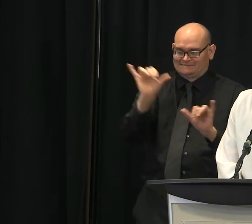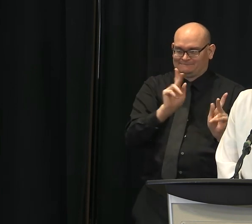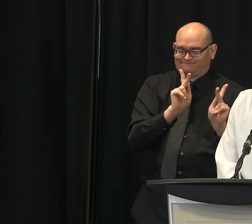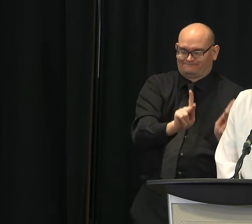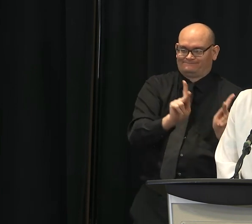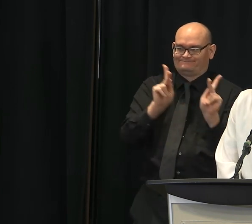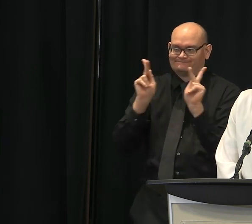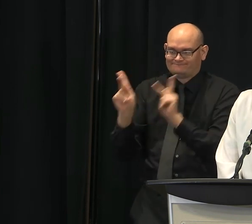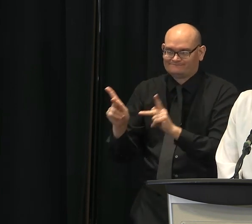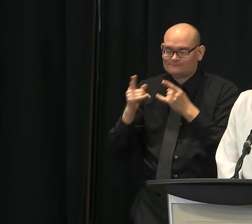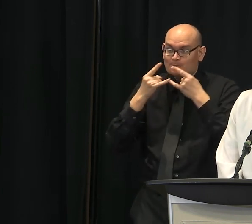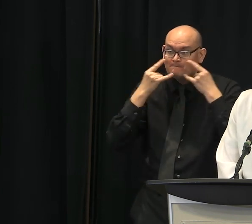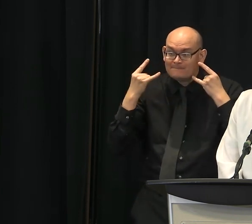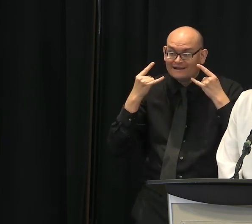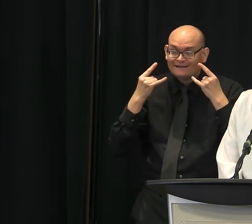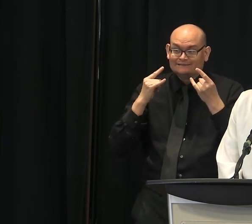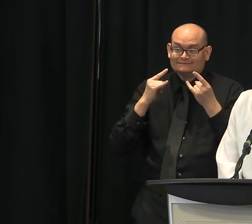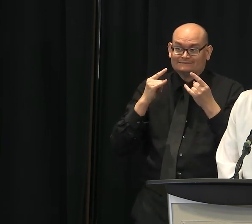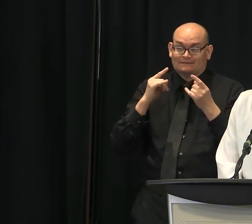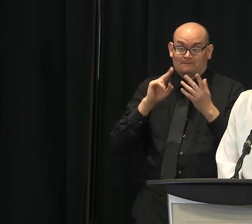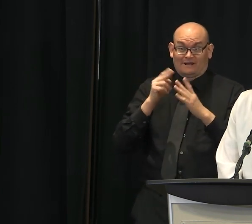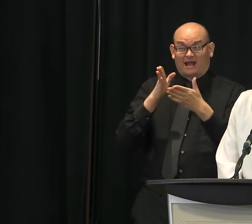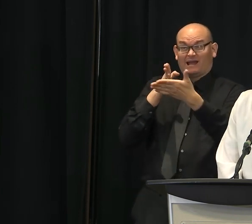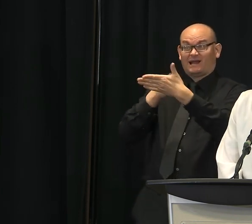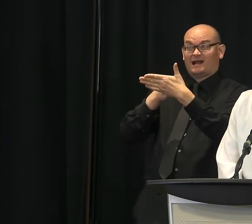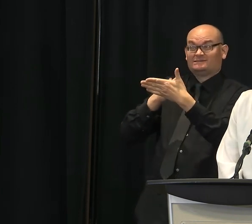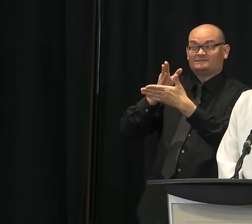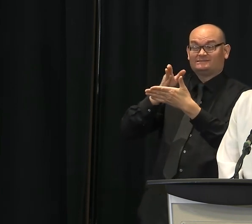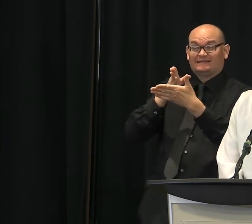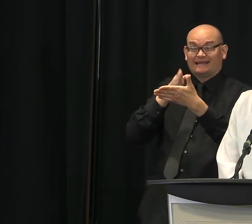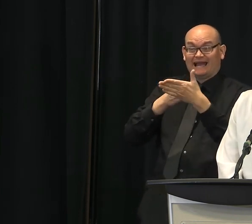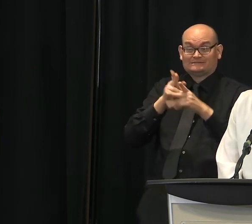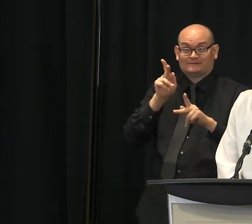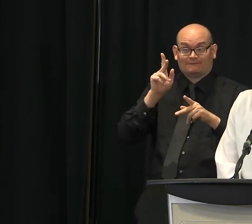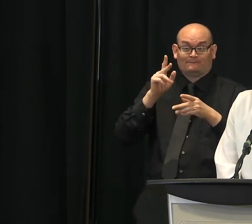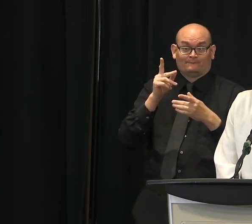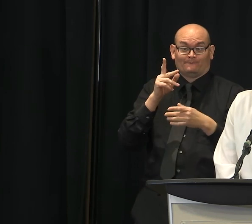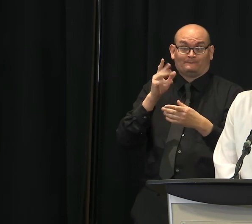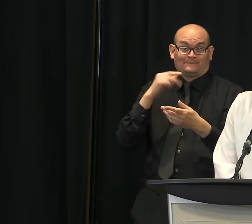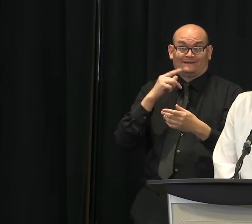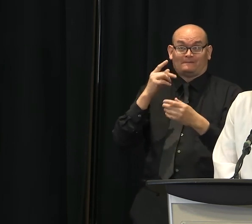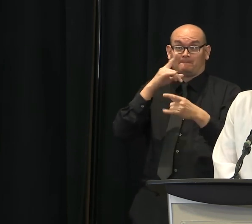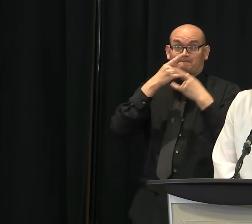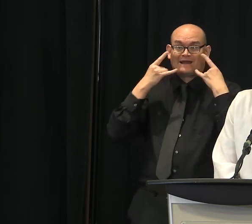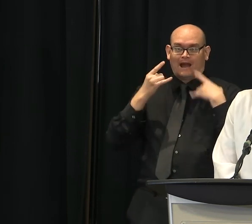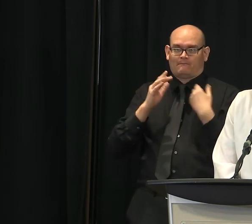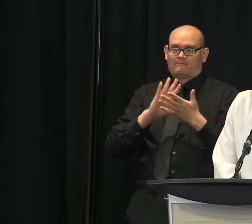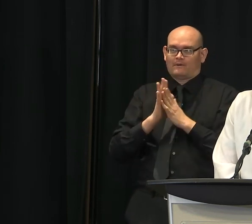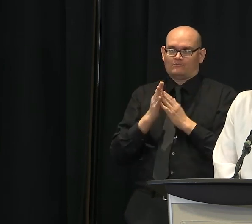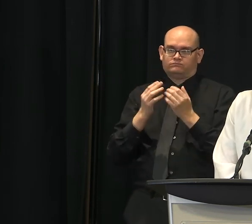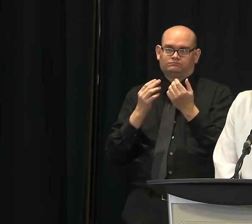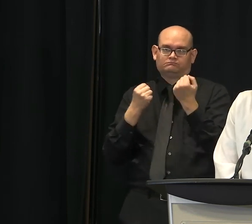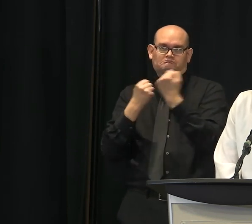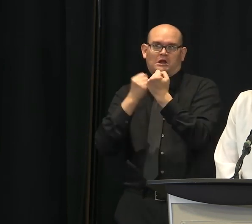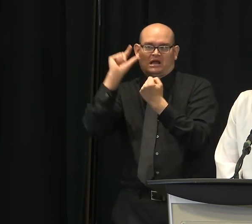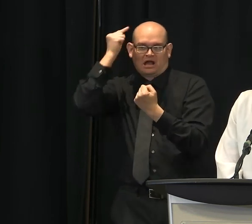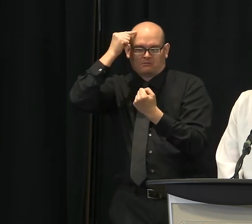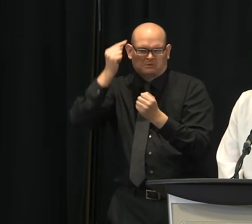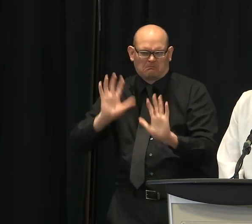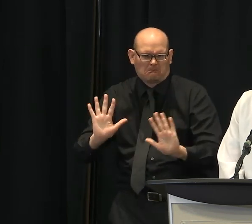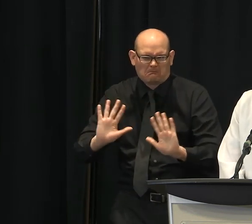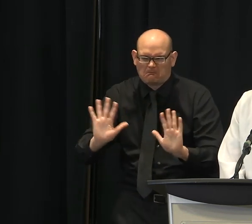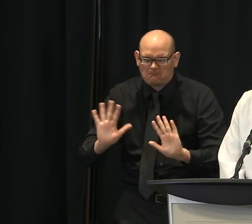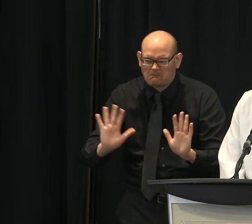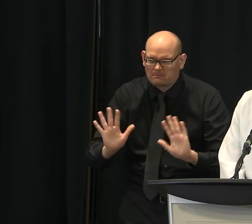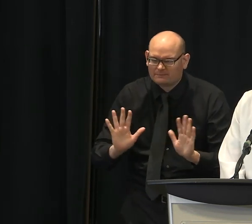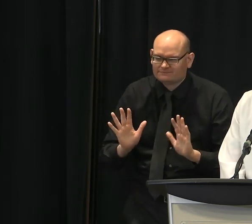I think it's just a personal responsibility. You know, as an individual, I want to make sure that I'm not spreading anything to anyone else. And